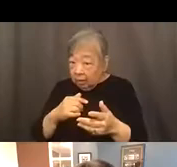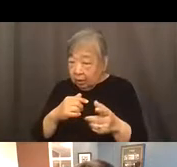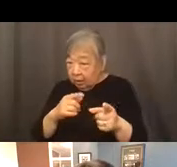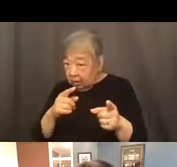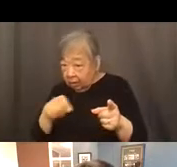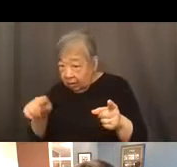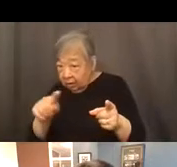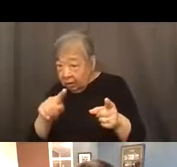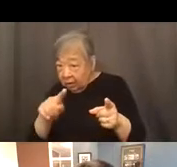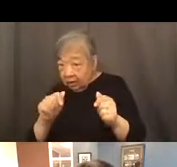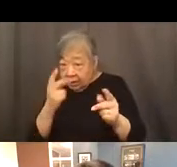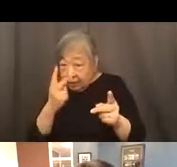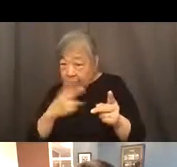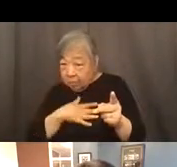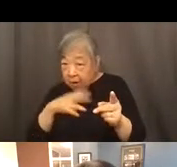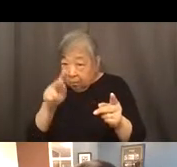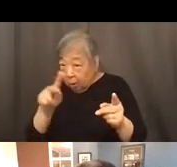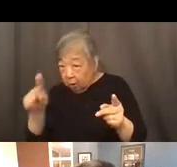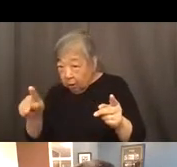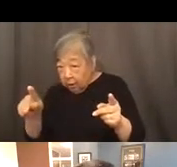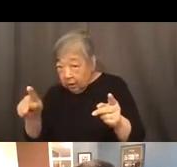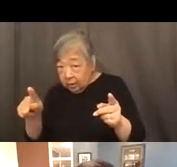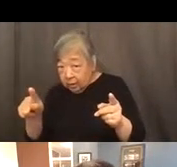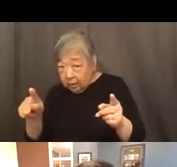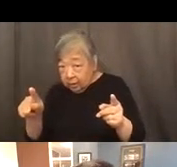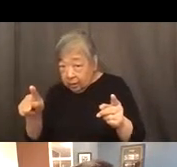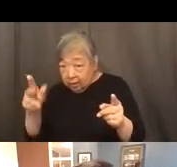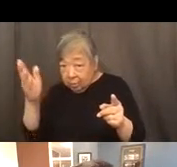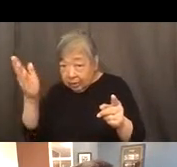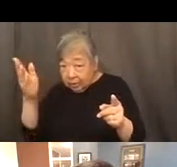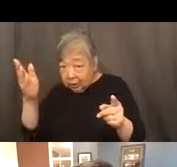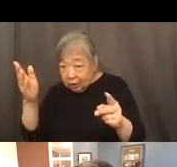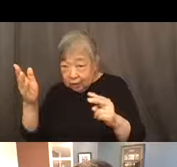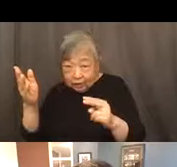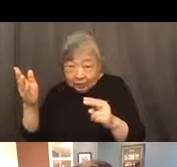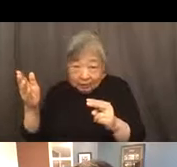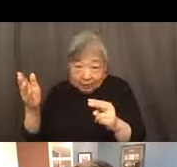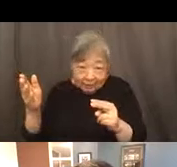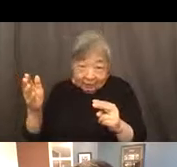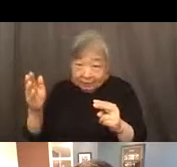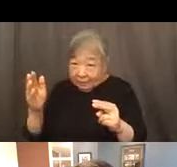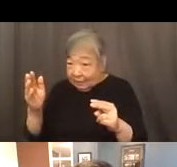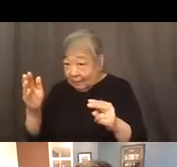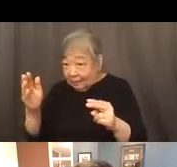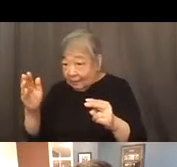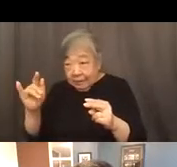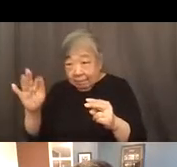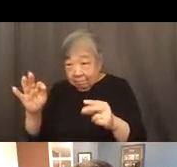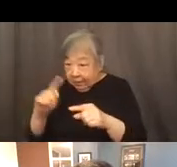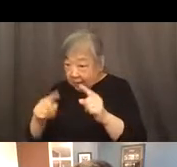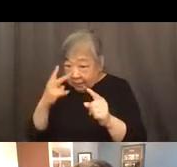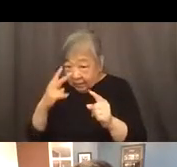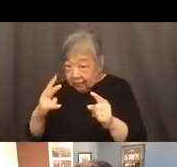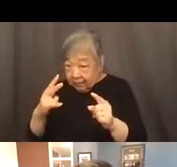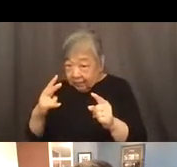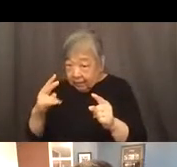all are able to see my PowerPoint presentation. If not, can you please let me know, Alan, if